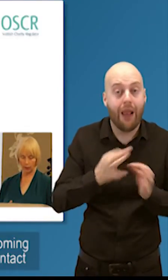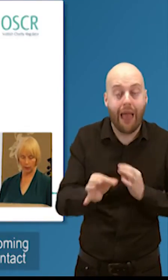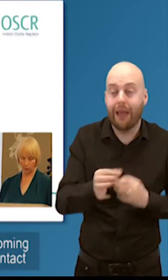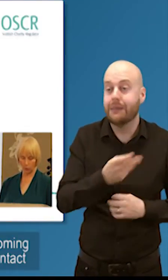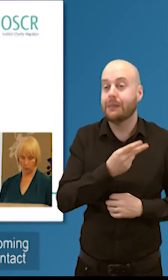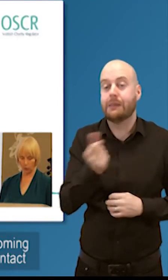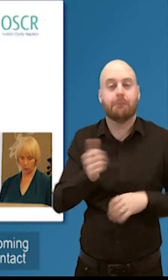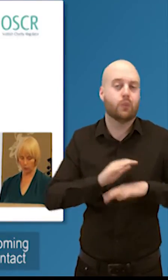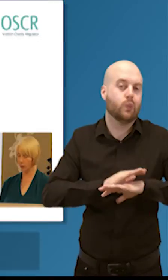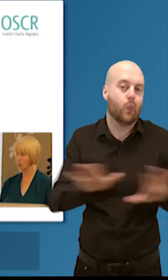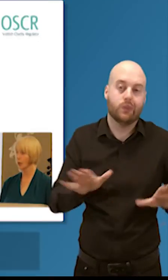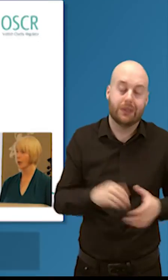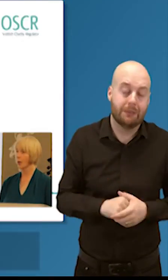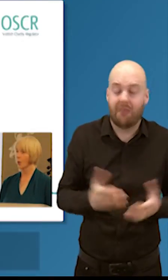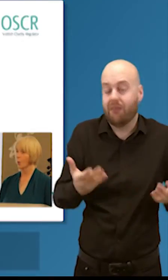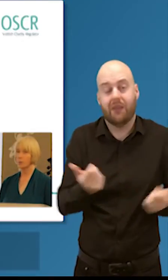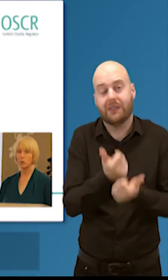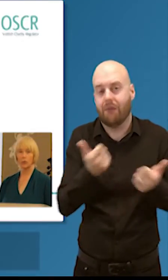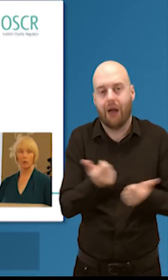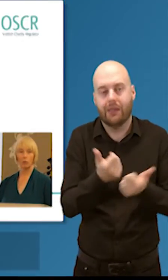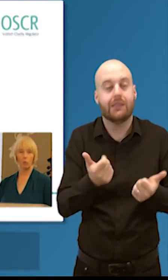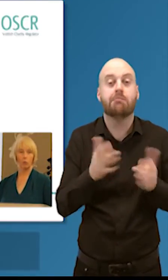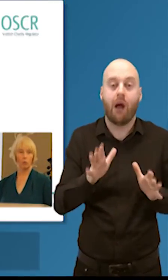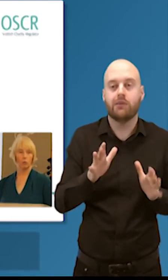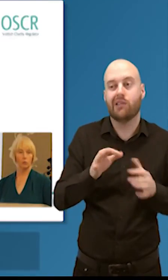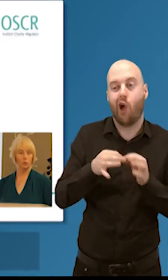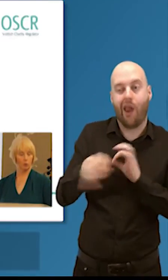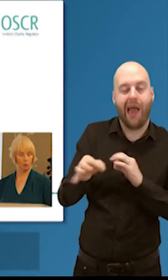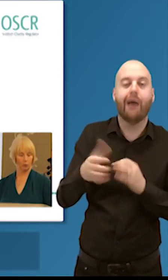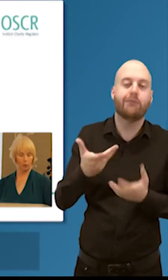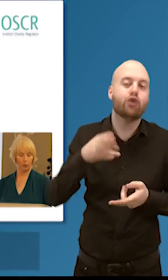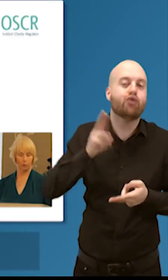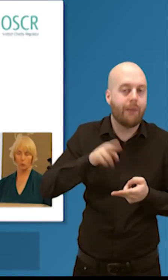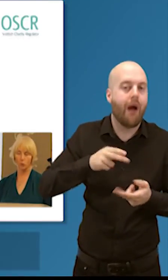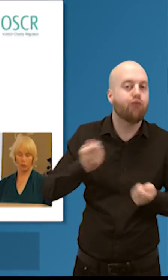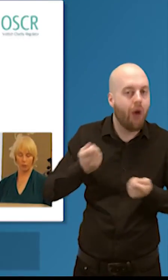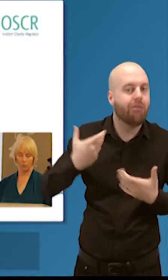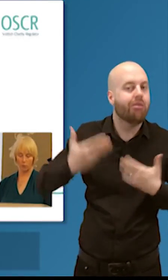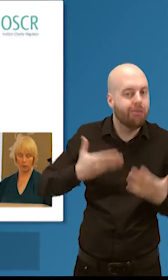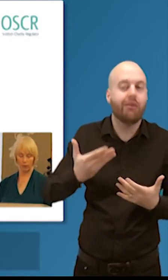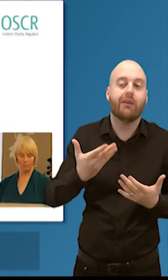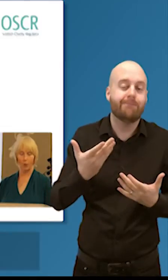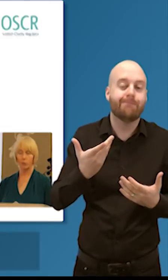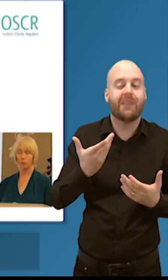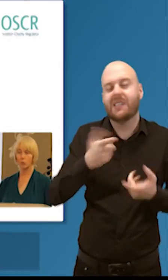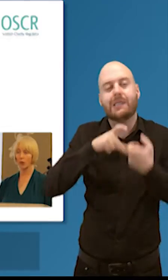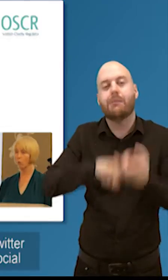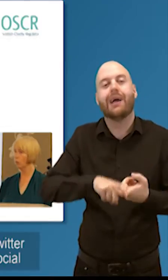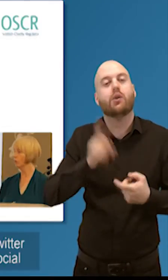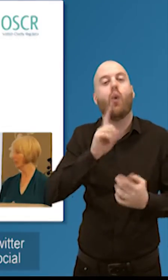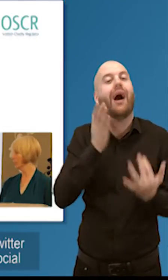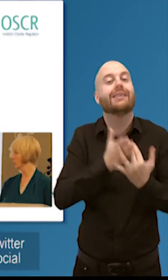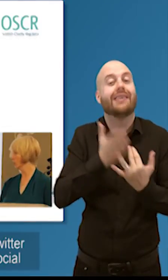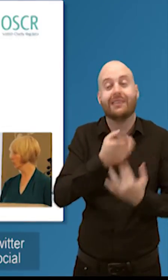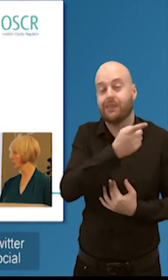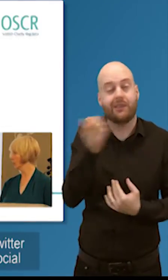and and connect and contact with others we've been doing a lot on on on social channels as well we've been doing a